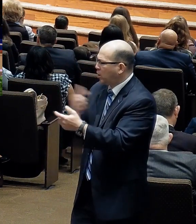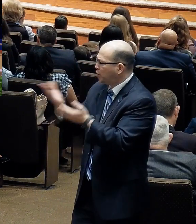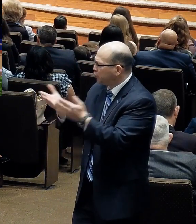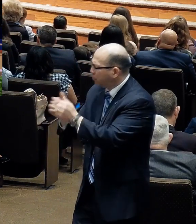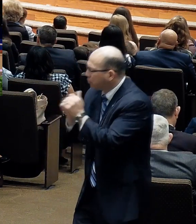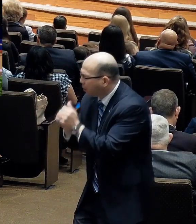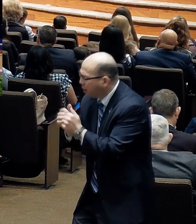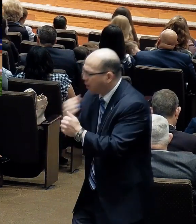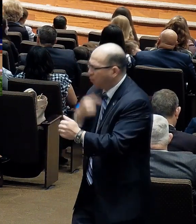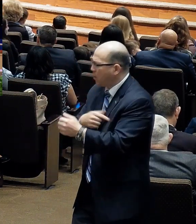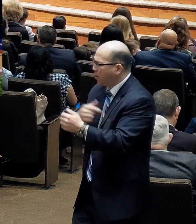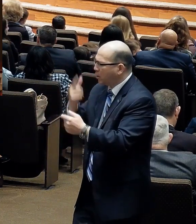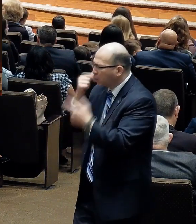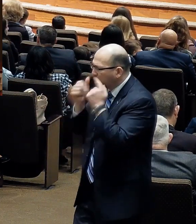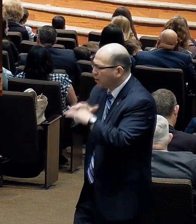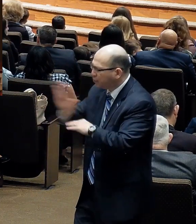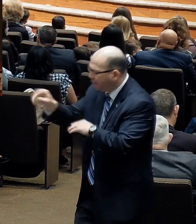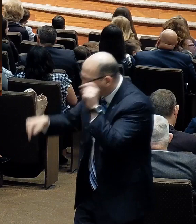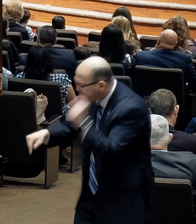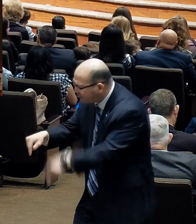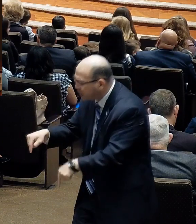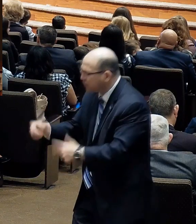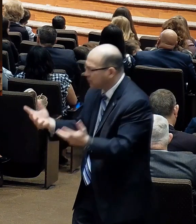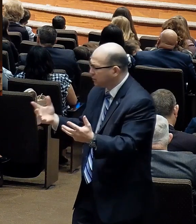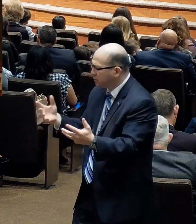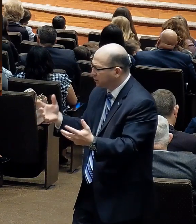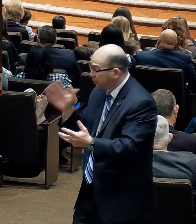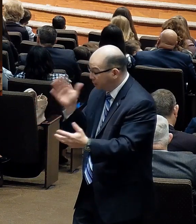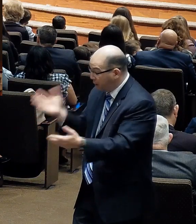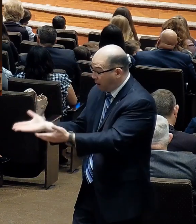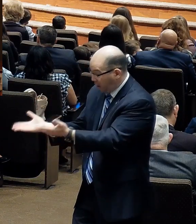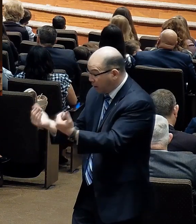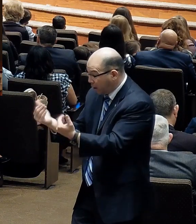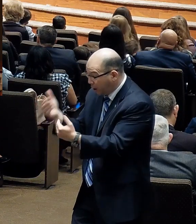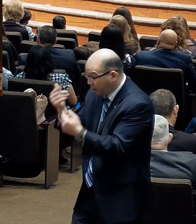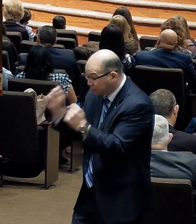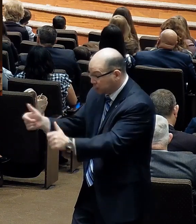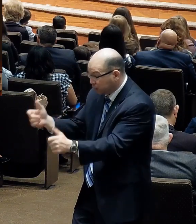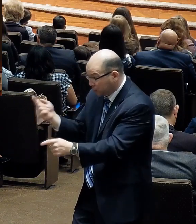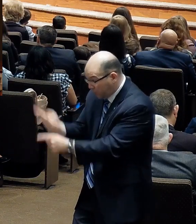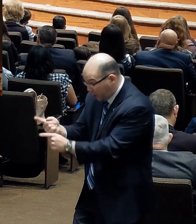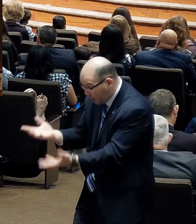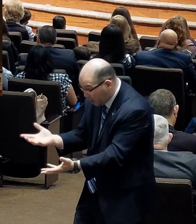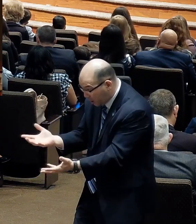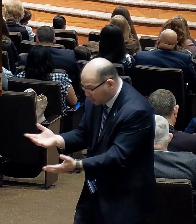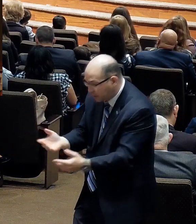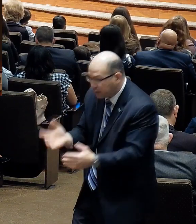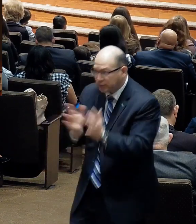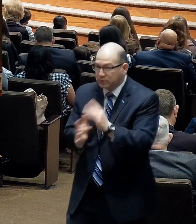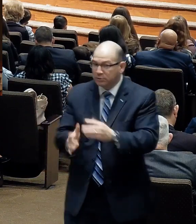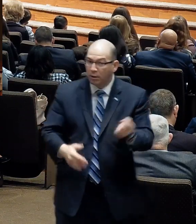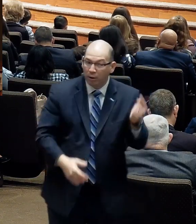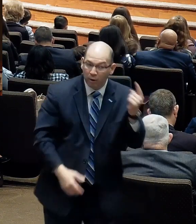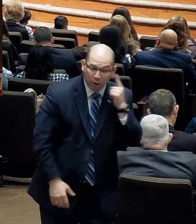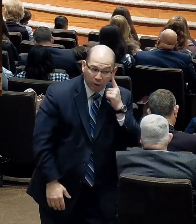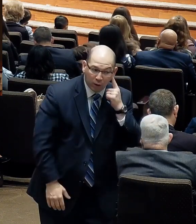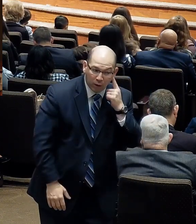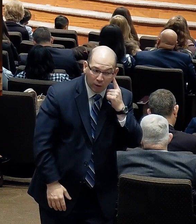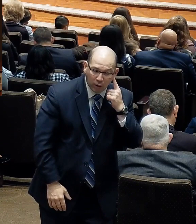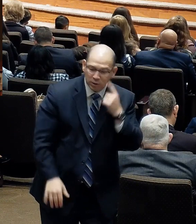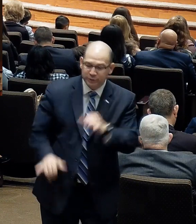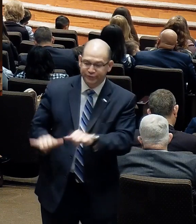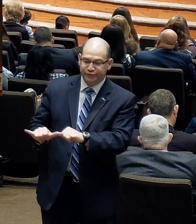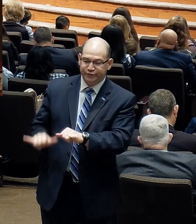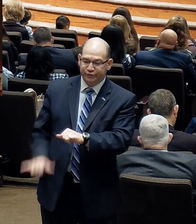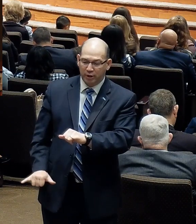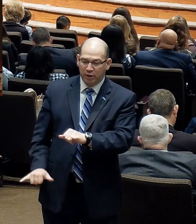my hair. You're going to come help us, right? And what does the Bible say? When he heard that Lazarus was sick, he waited. He abode two